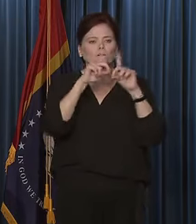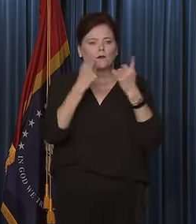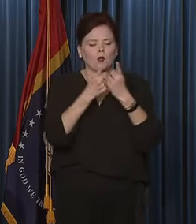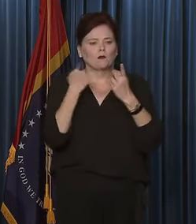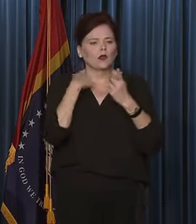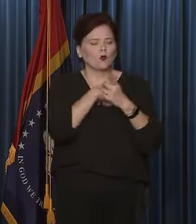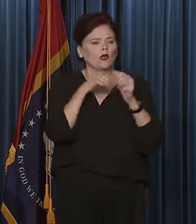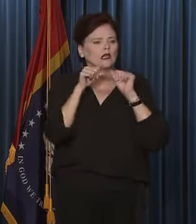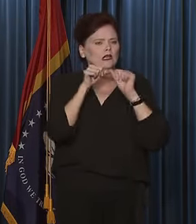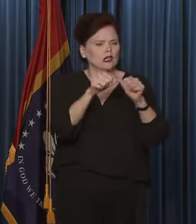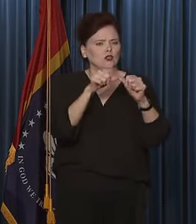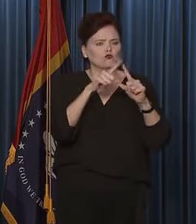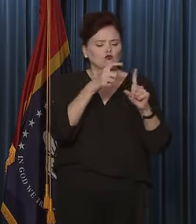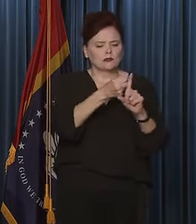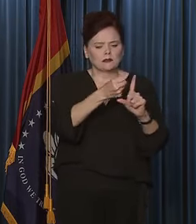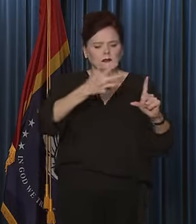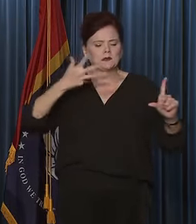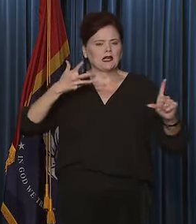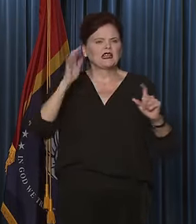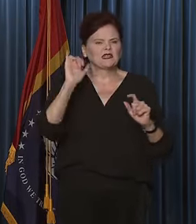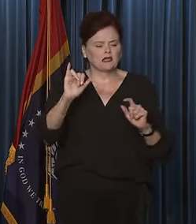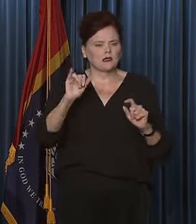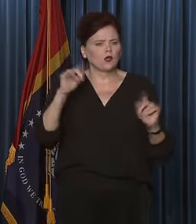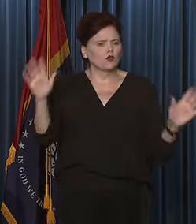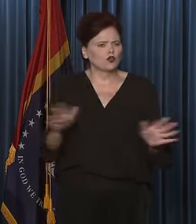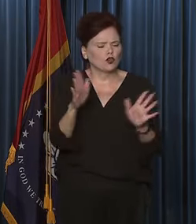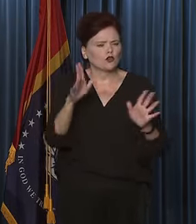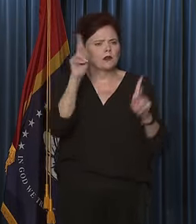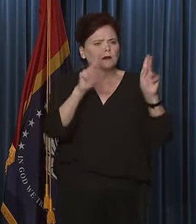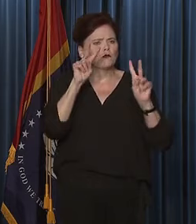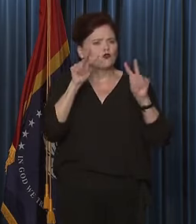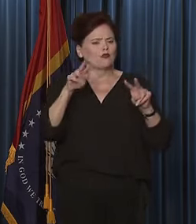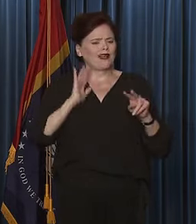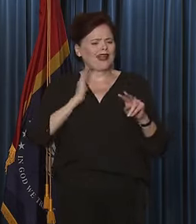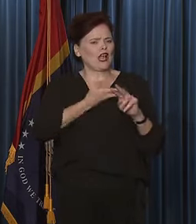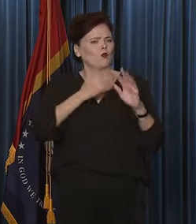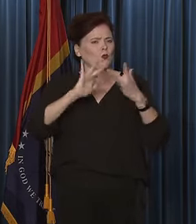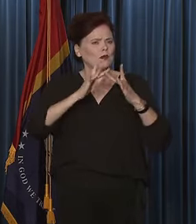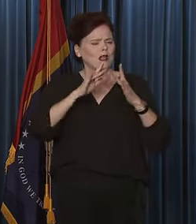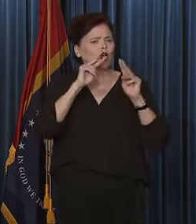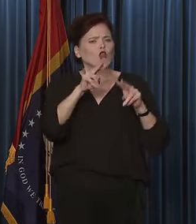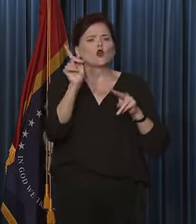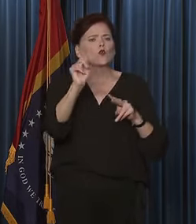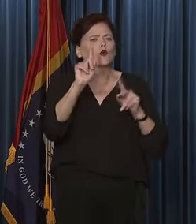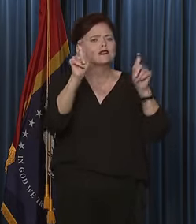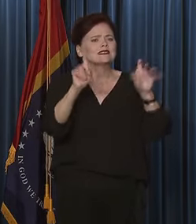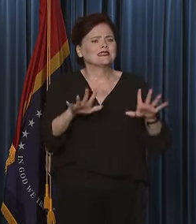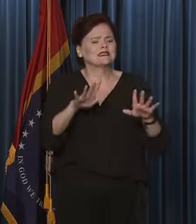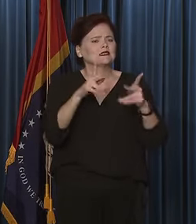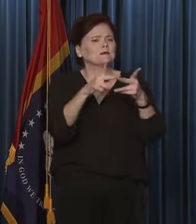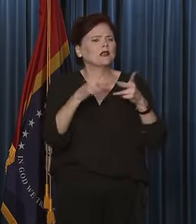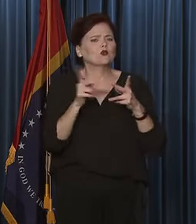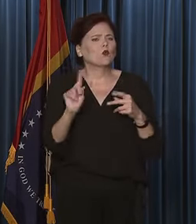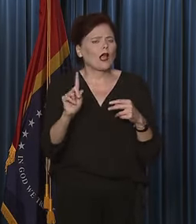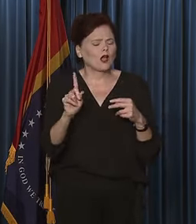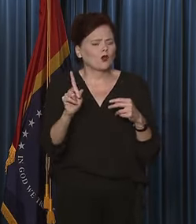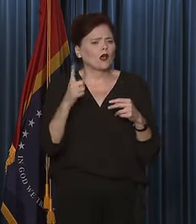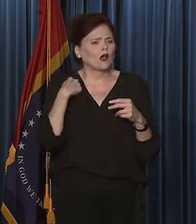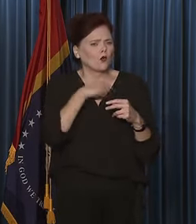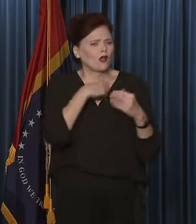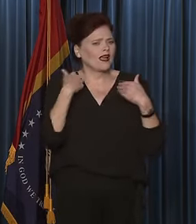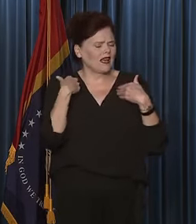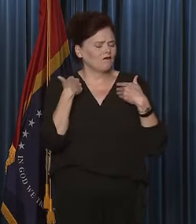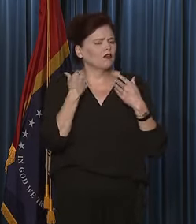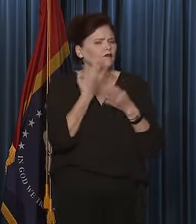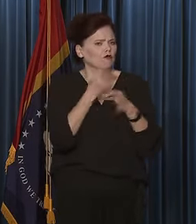continuing to expand that testing. And so, I would encourage folks to look at our website, look at where those testing sites available are. And we do have that